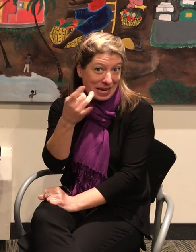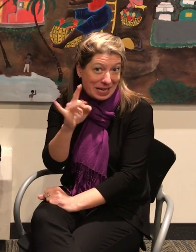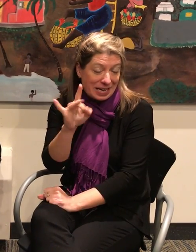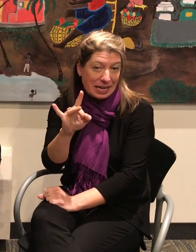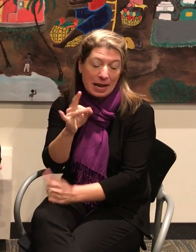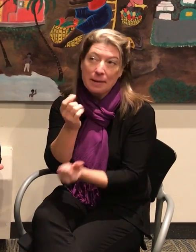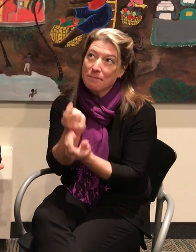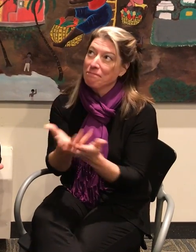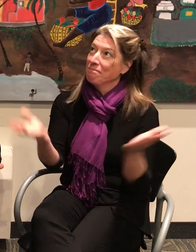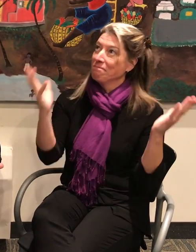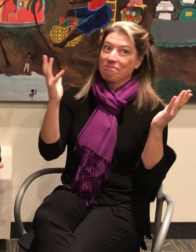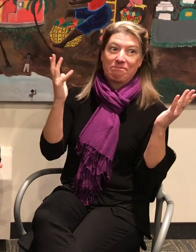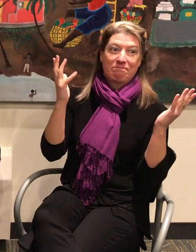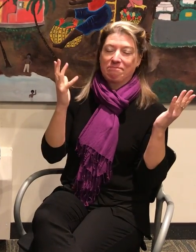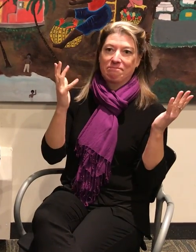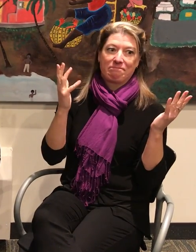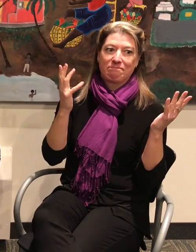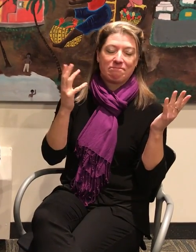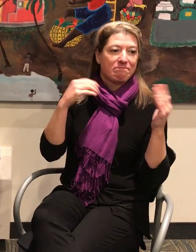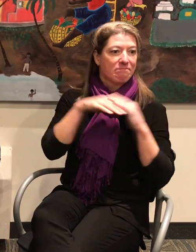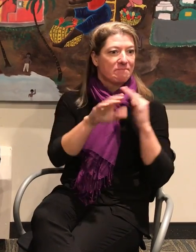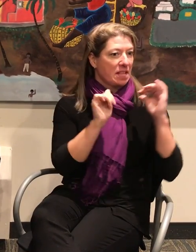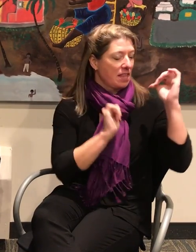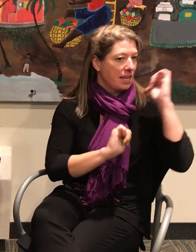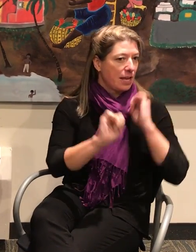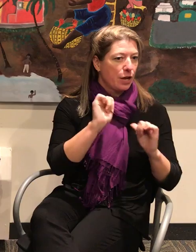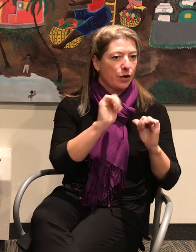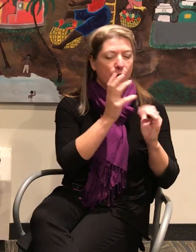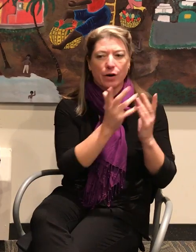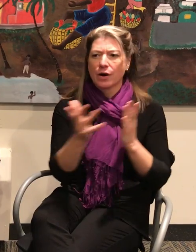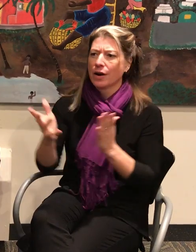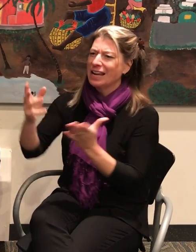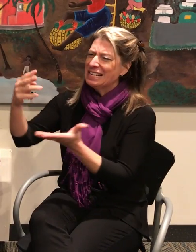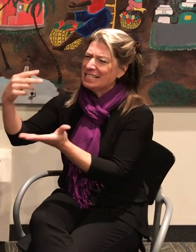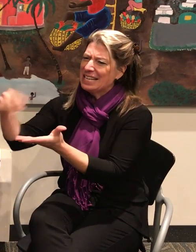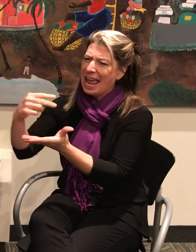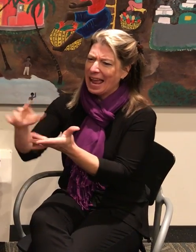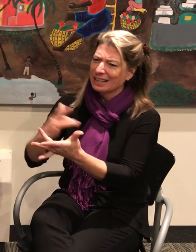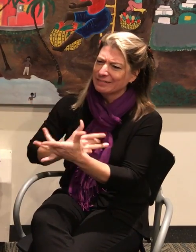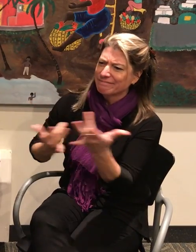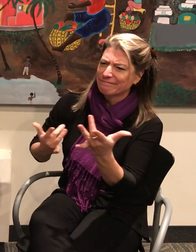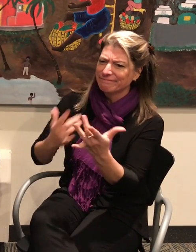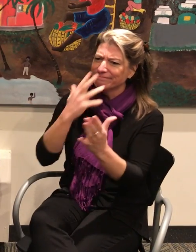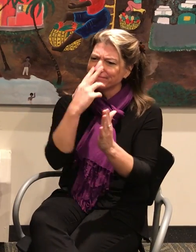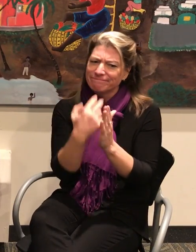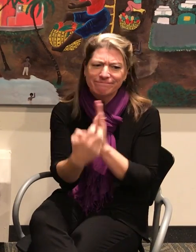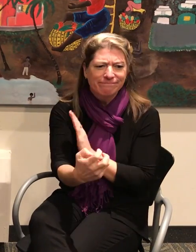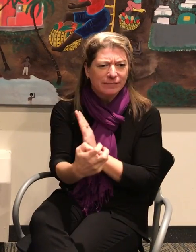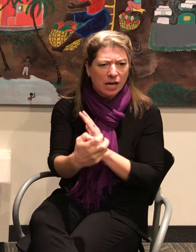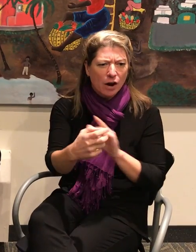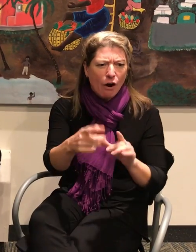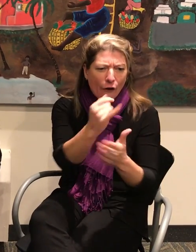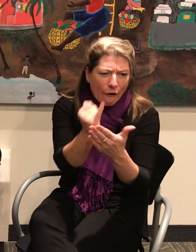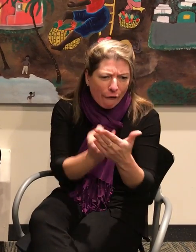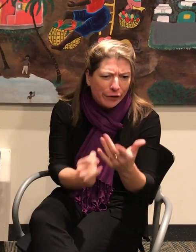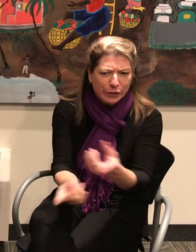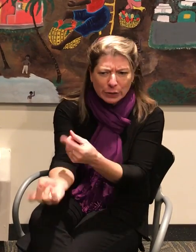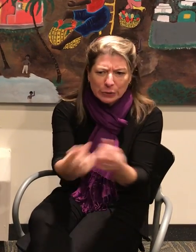from theater to dance performances to performance art to some music to